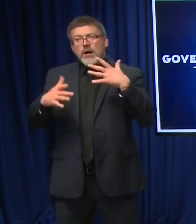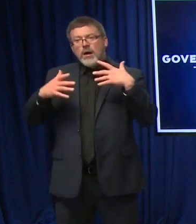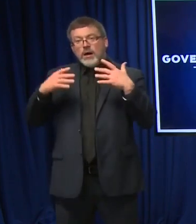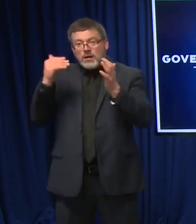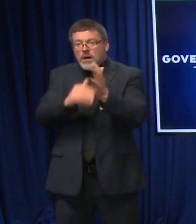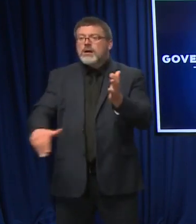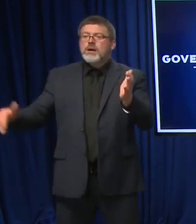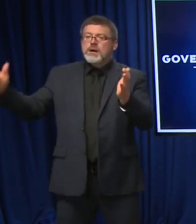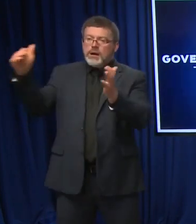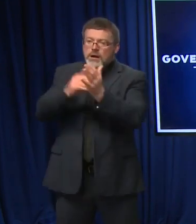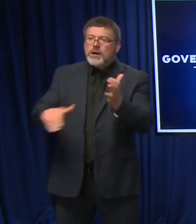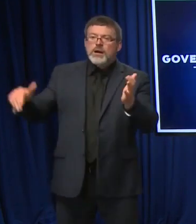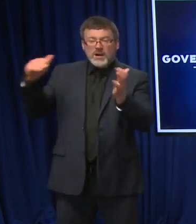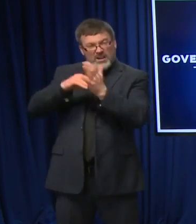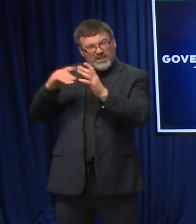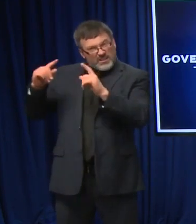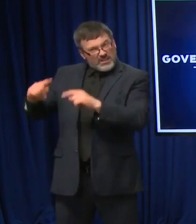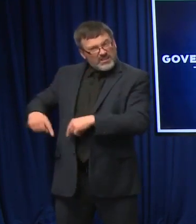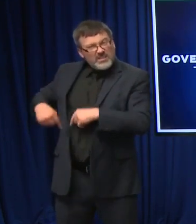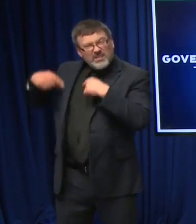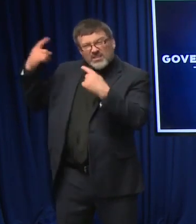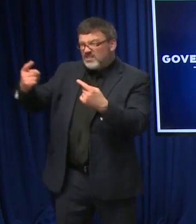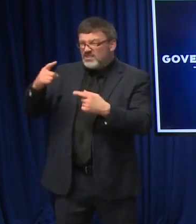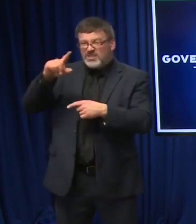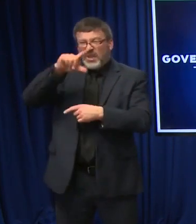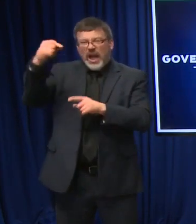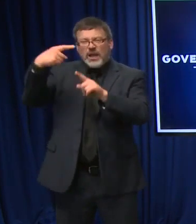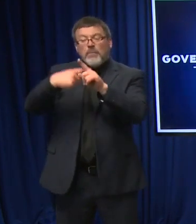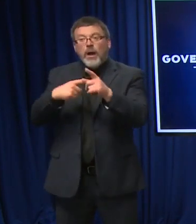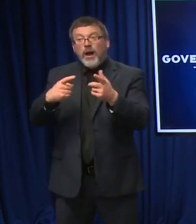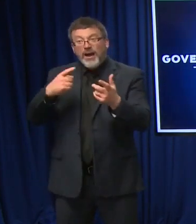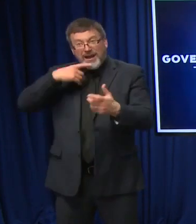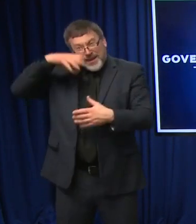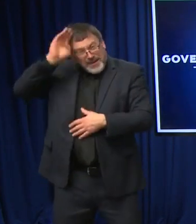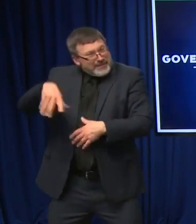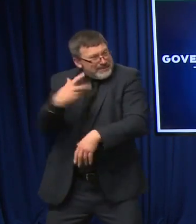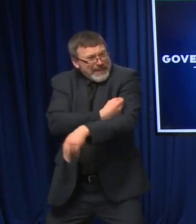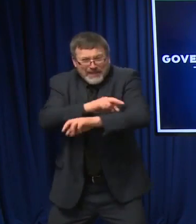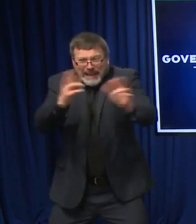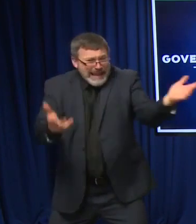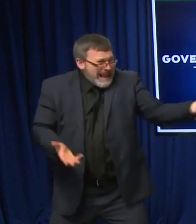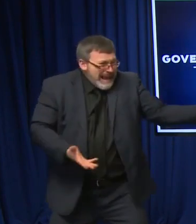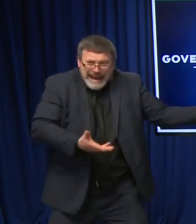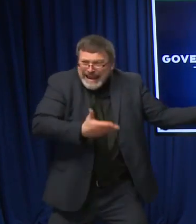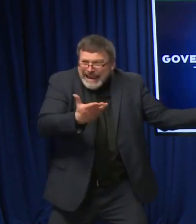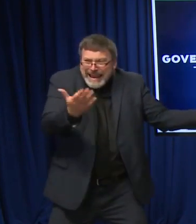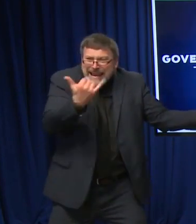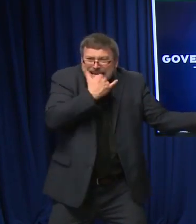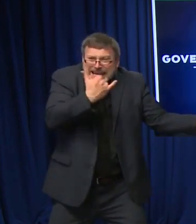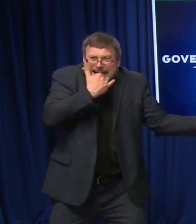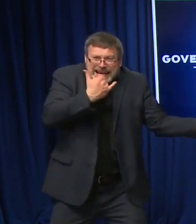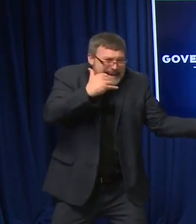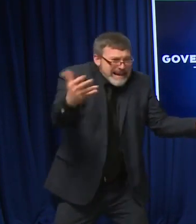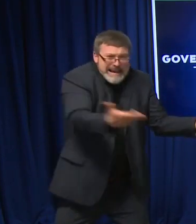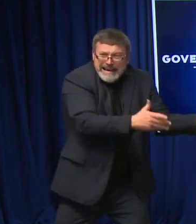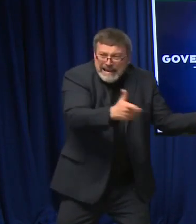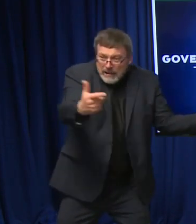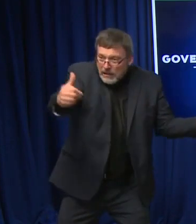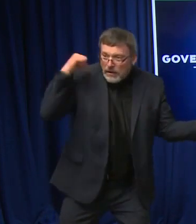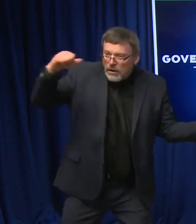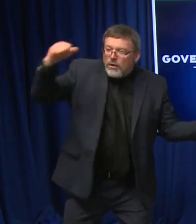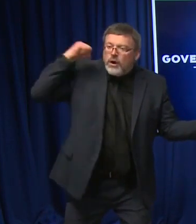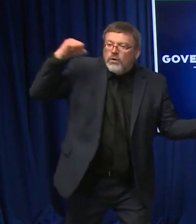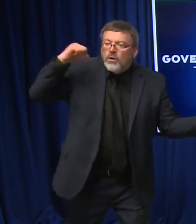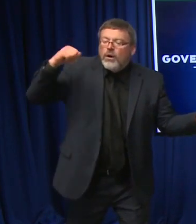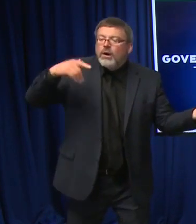20 months now of this, and knowing that there is prevention there, and there's a good portion of our population that's choosing not to get